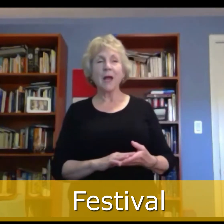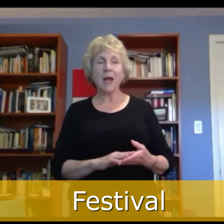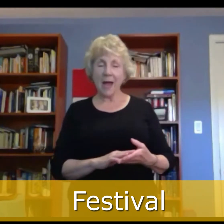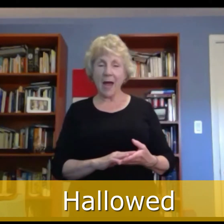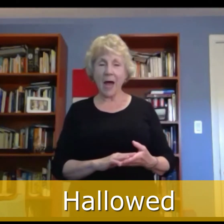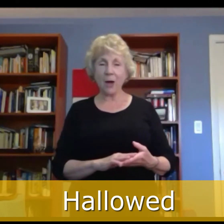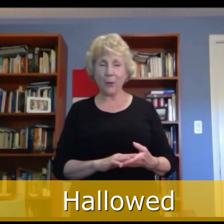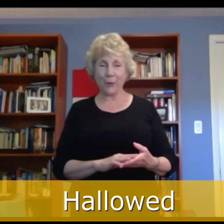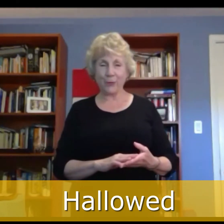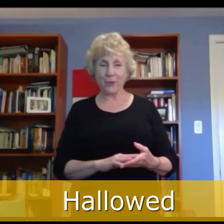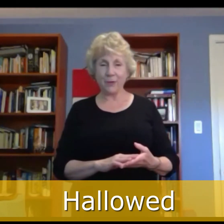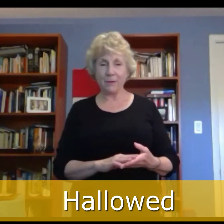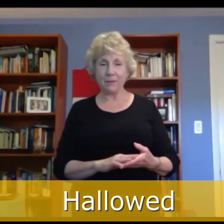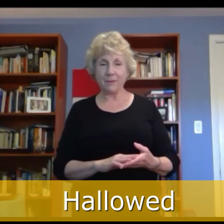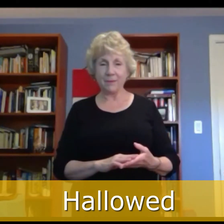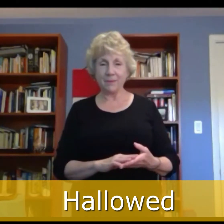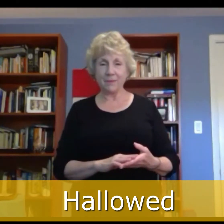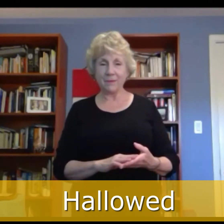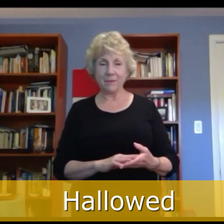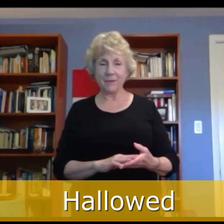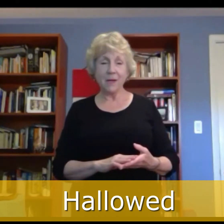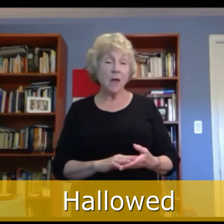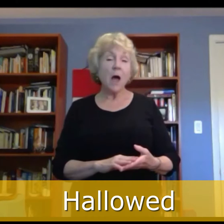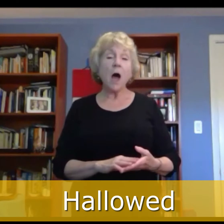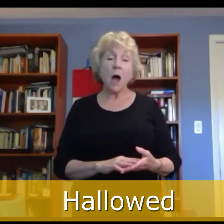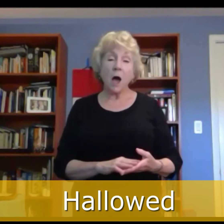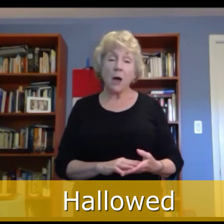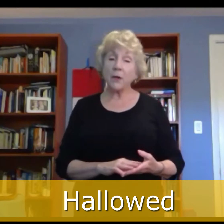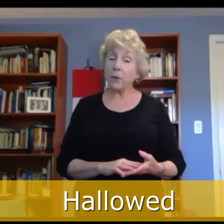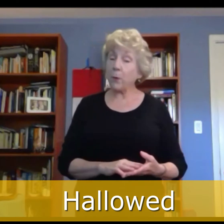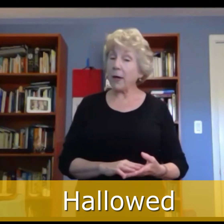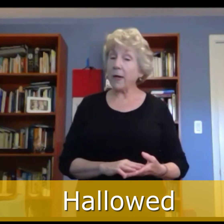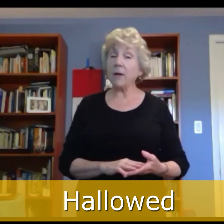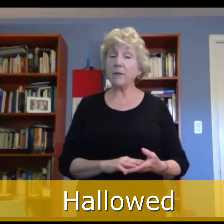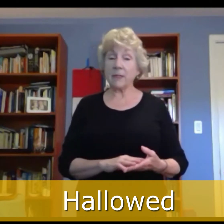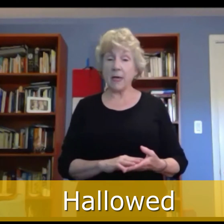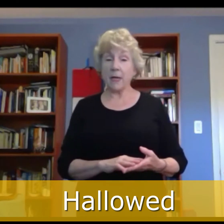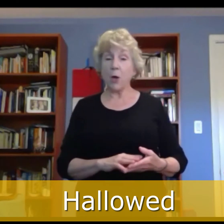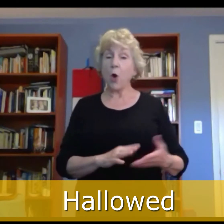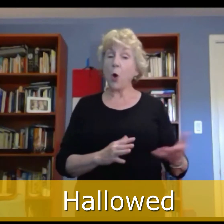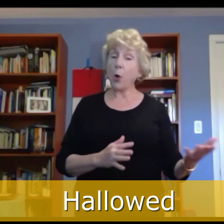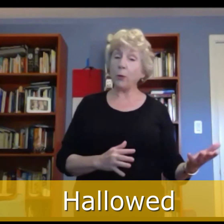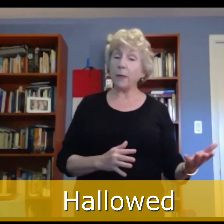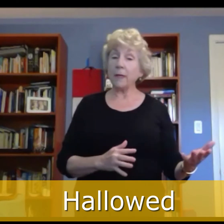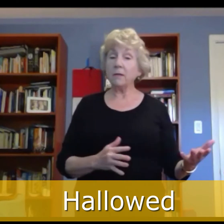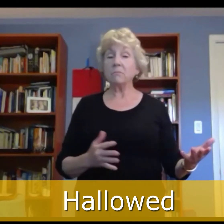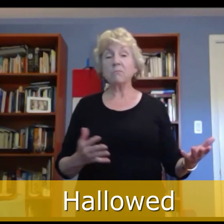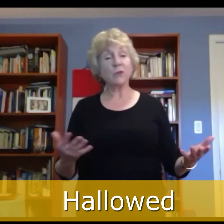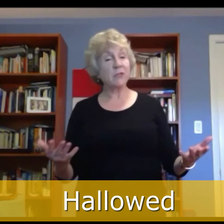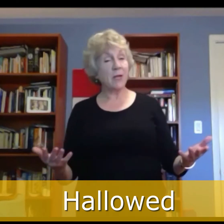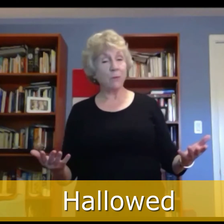Thee Hallowed, another way of saying holy or sacred.